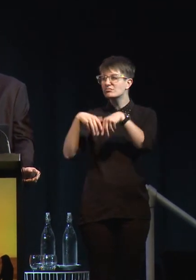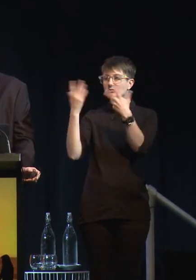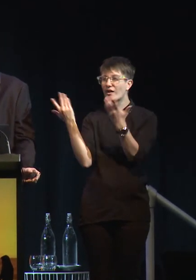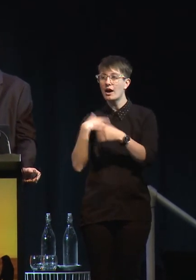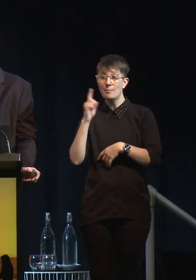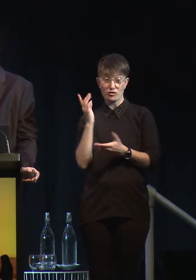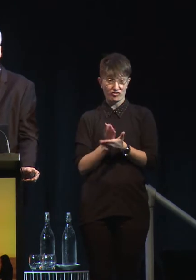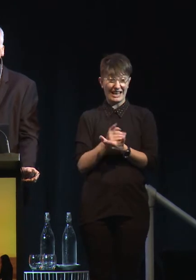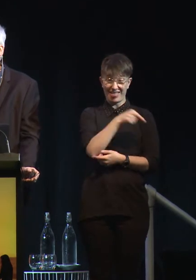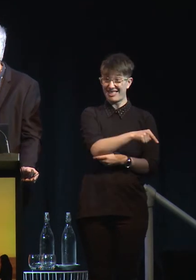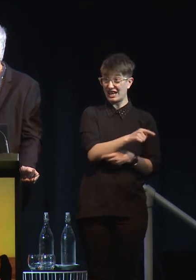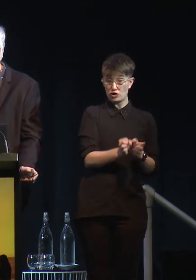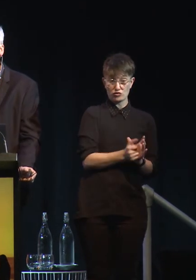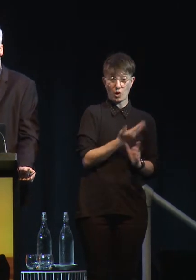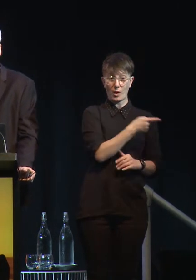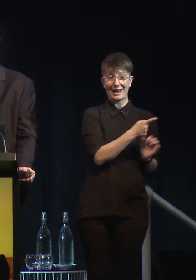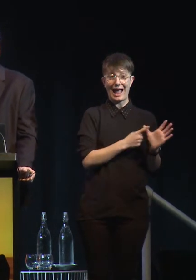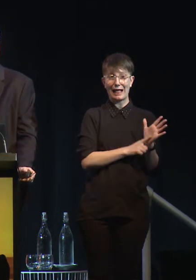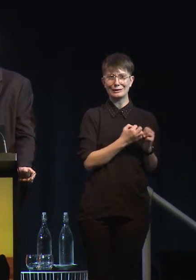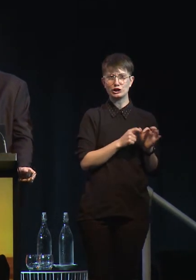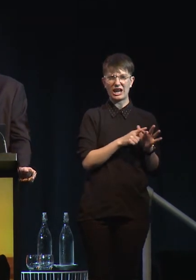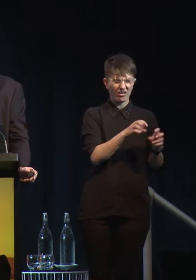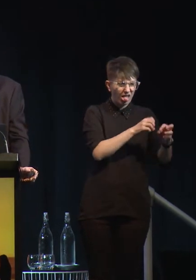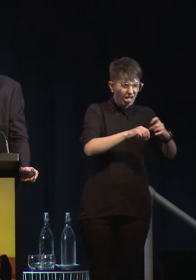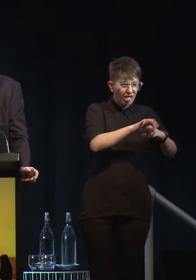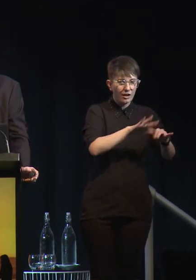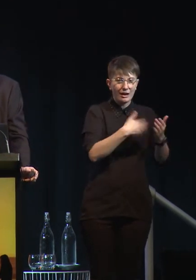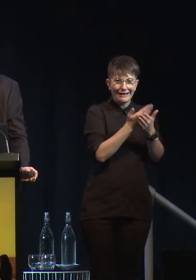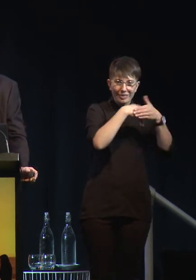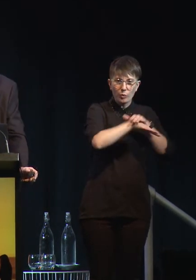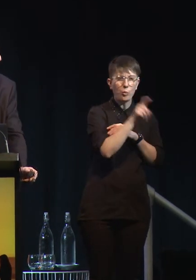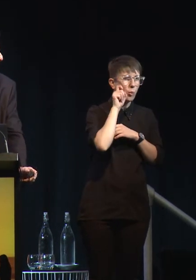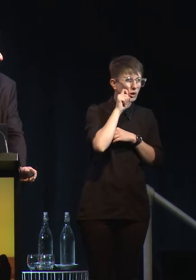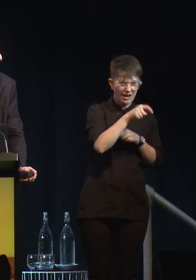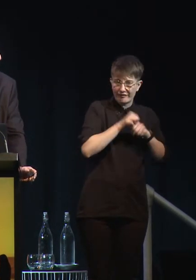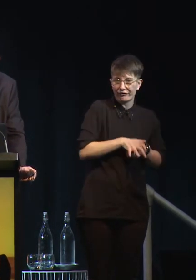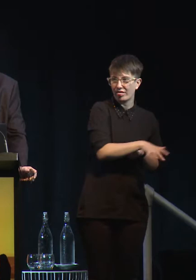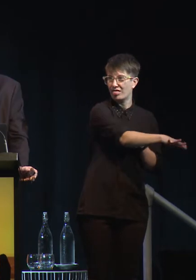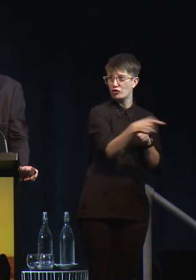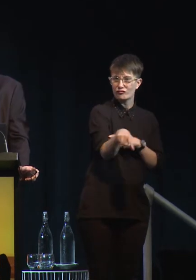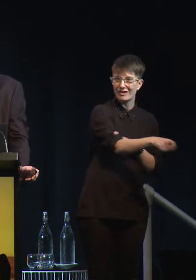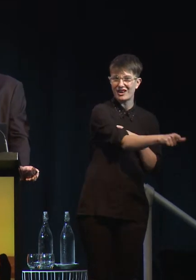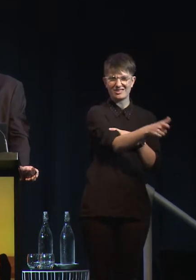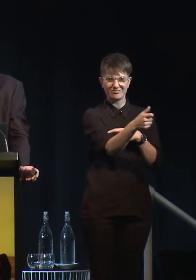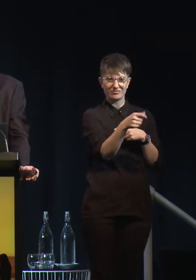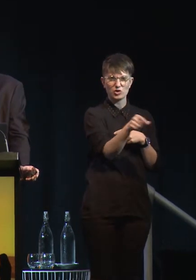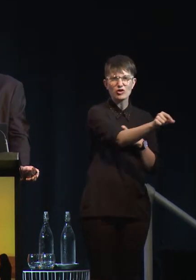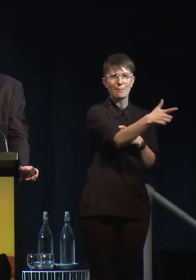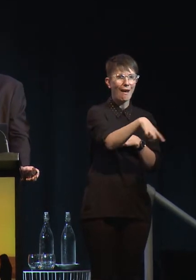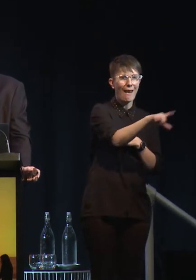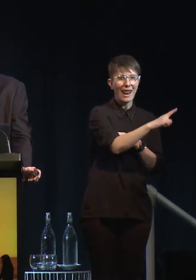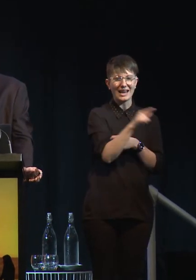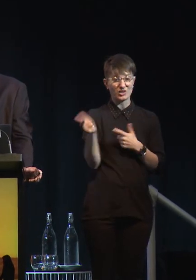running off into the rivers and streams going down to the ocean, and they're algae farmers. Right. They don't make any money off it though. So we have,